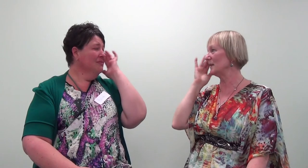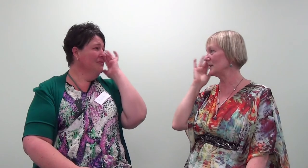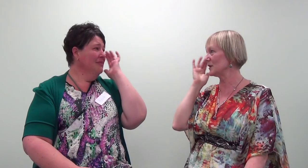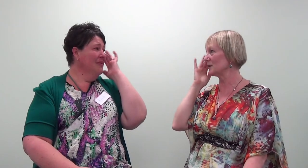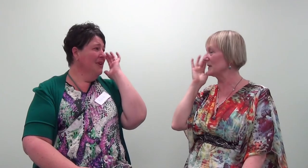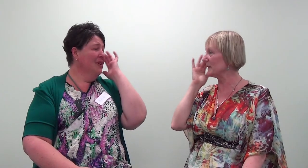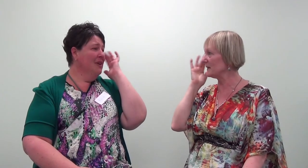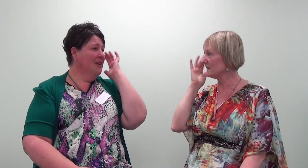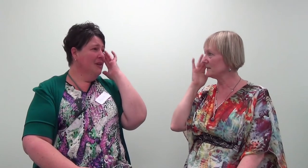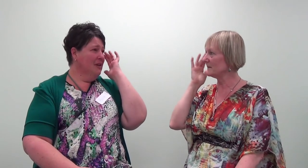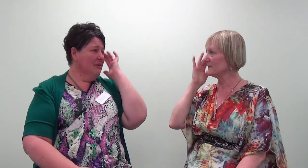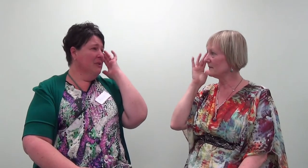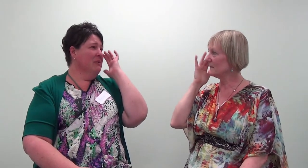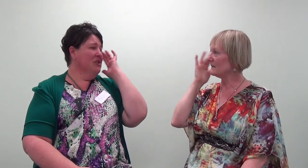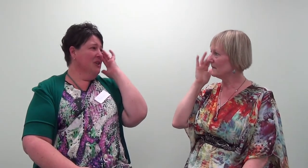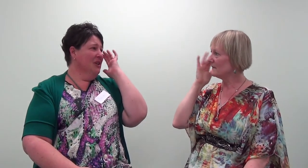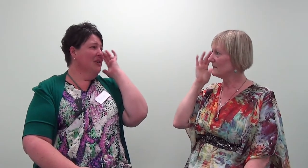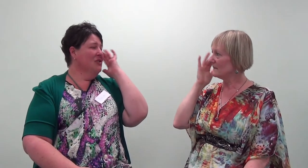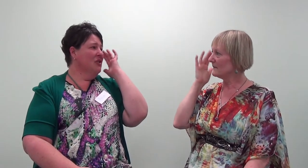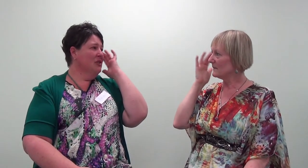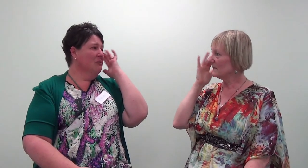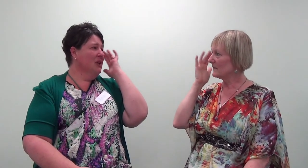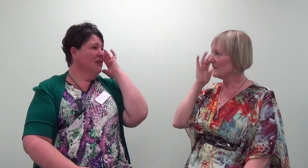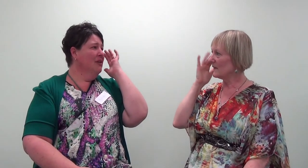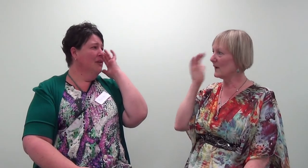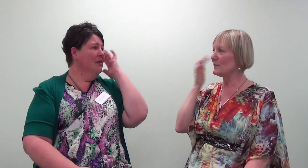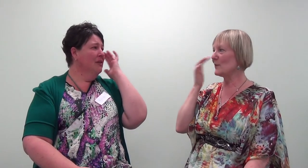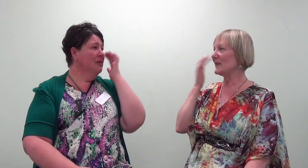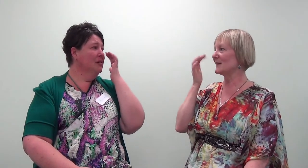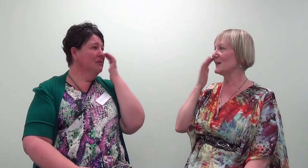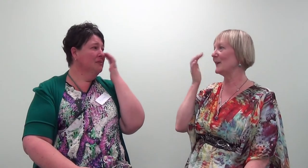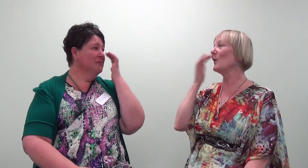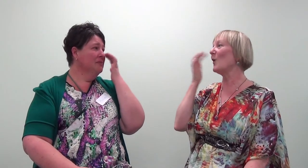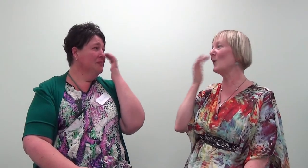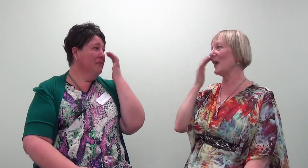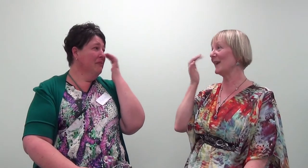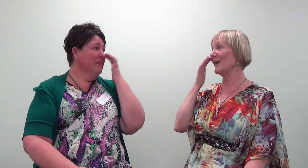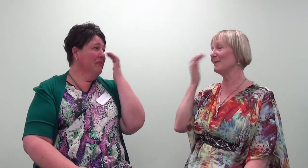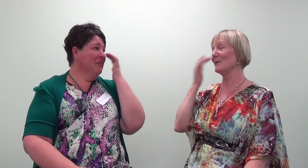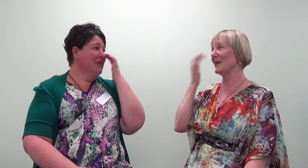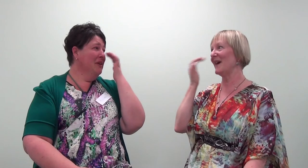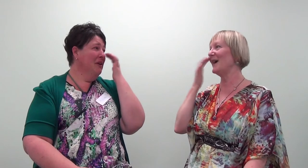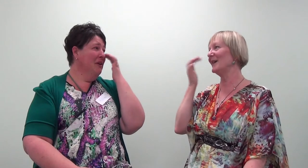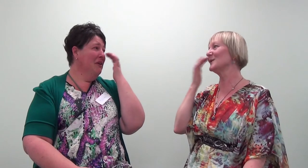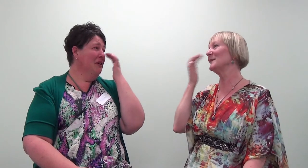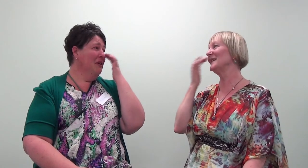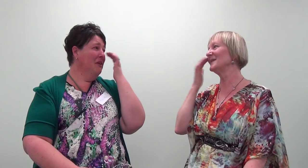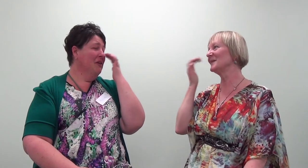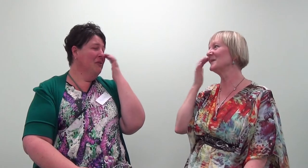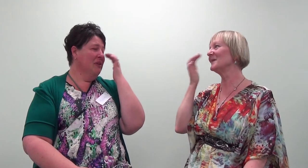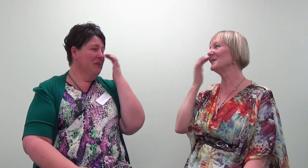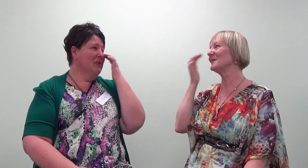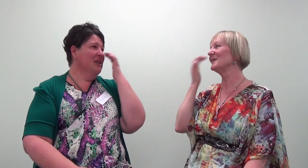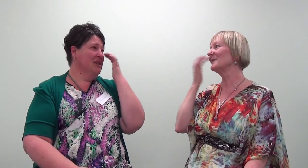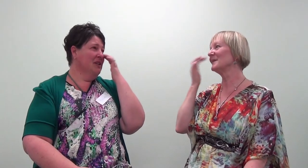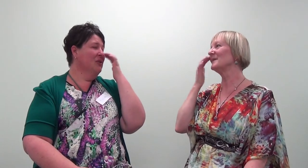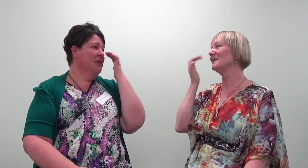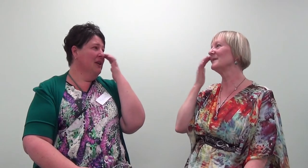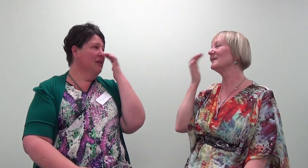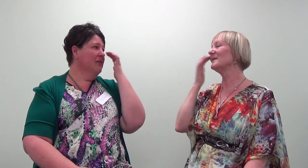they're judging me. I'm imagining they're judging me. Even when they're sending all that love from their heart to me. Even when they're sending all that love